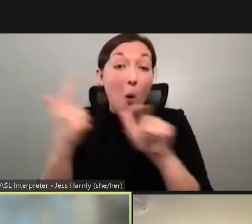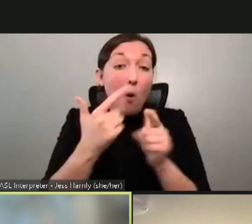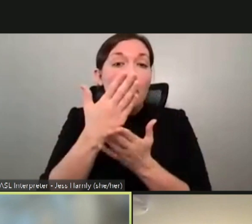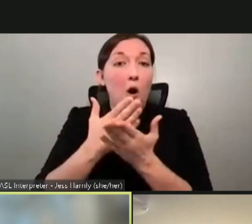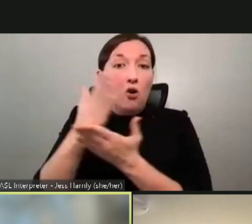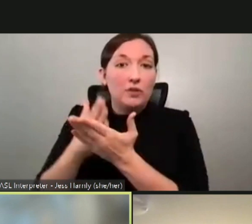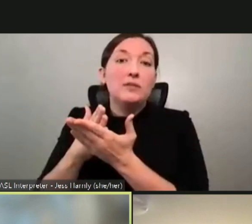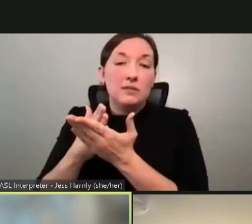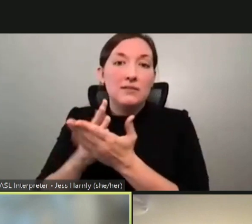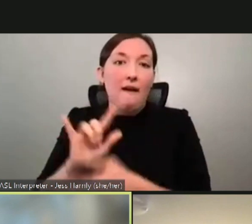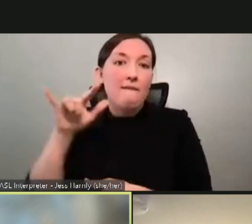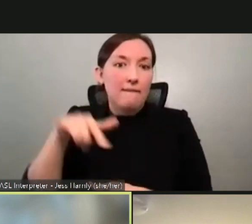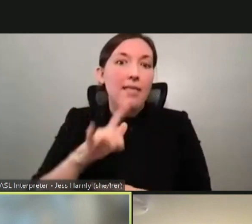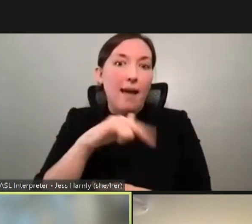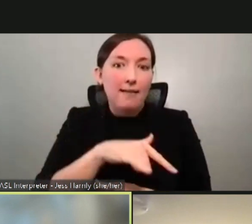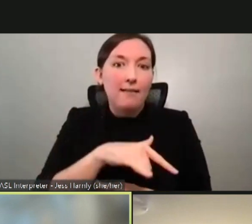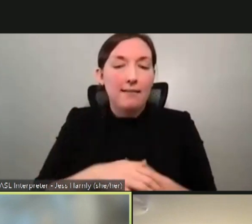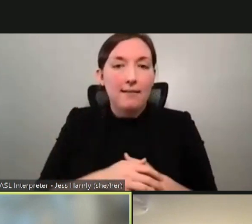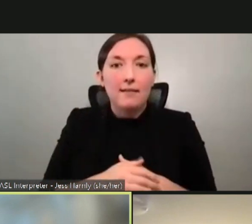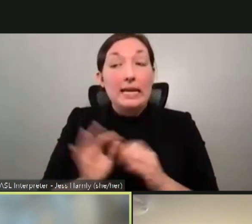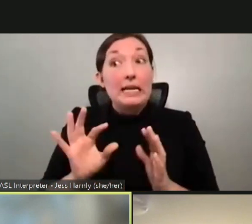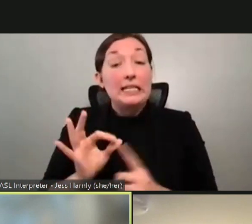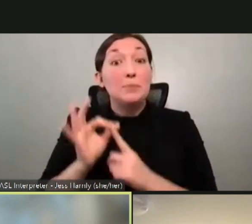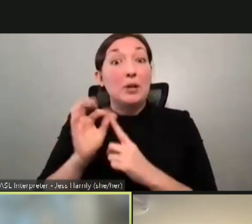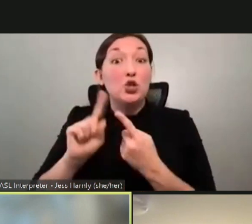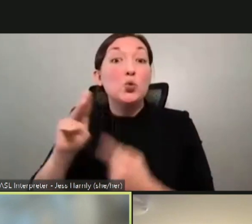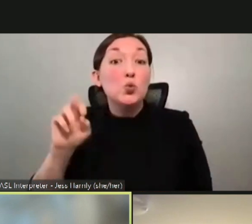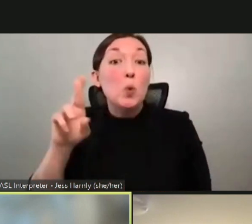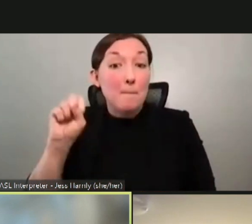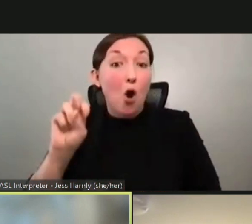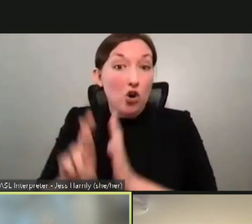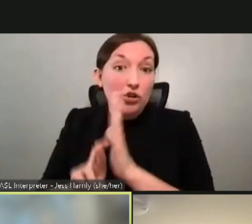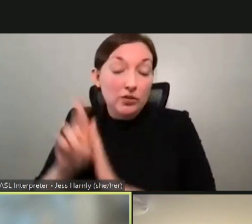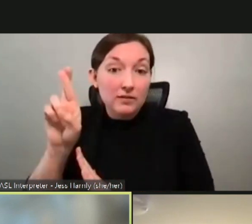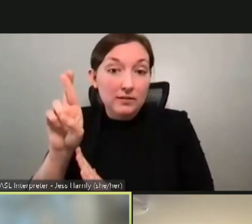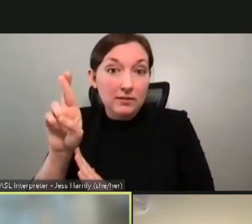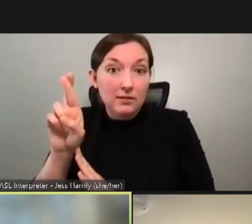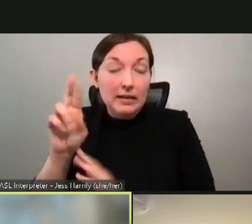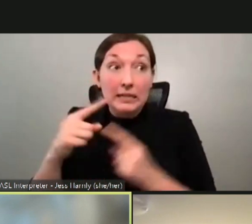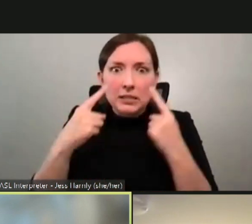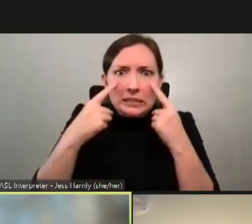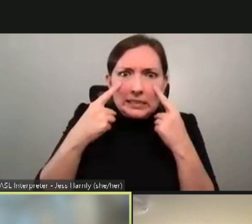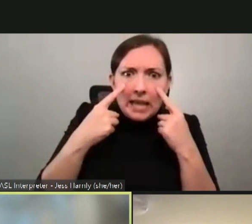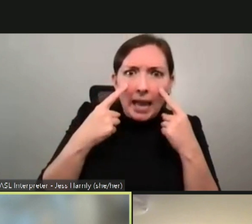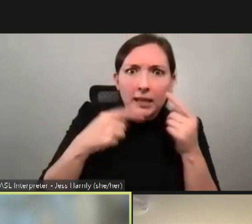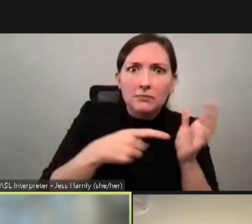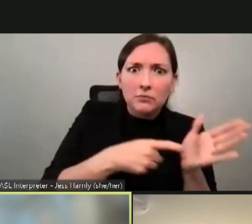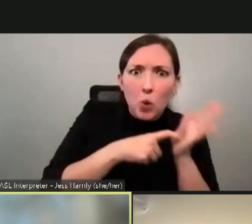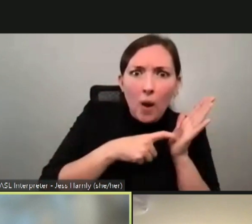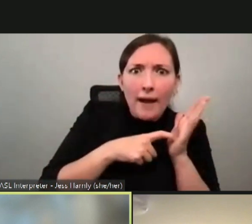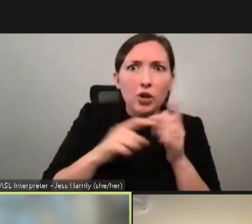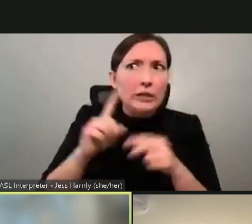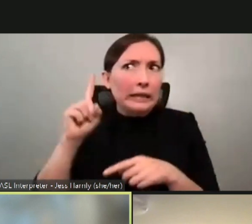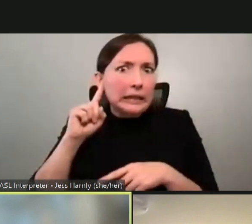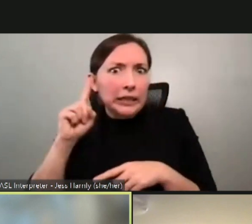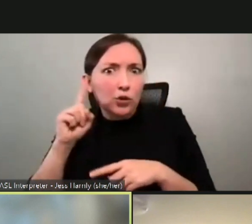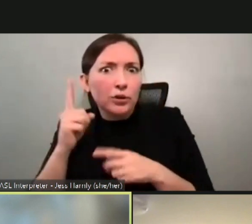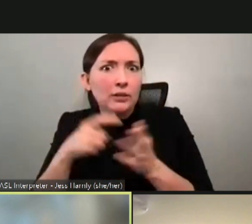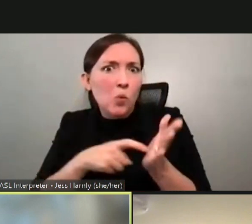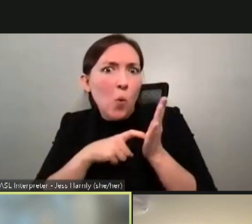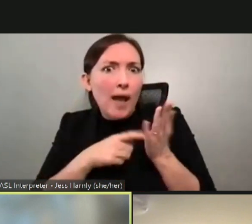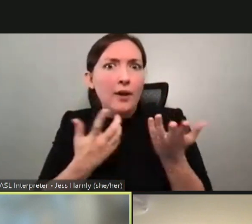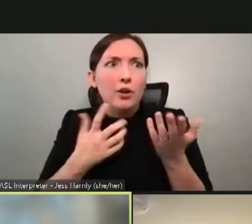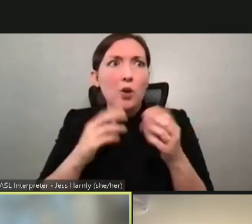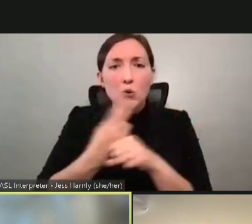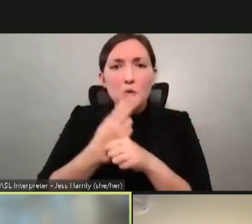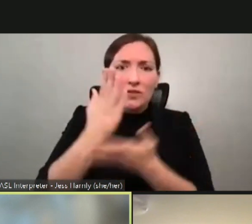of flight and especially to Mars. Is sight needed? Is, is hearing needed? Is the ability to use your